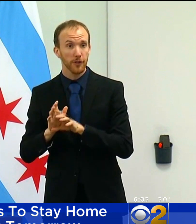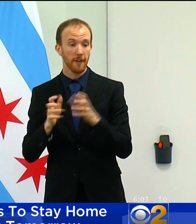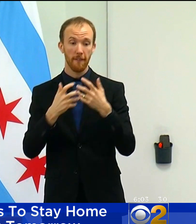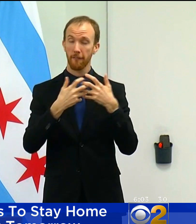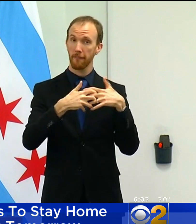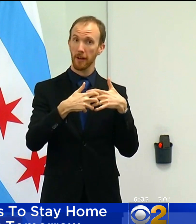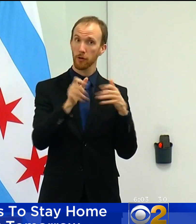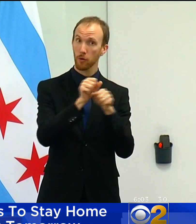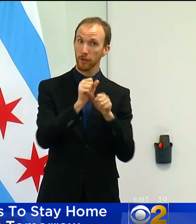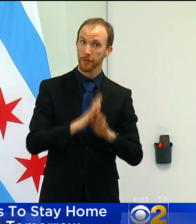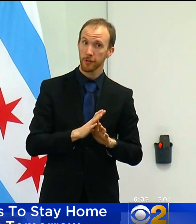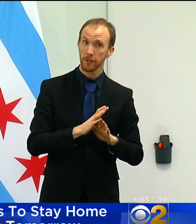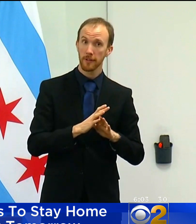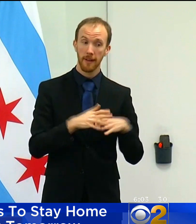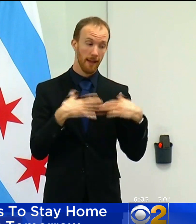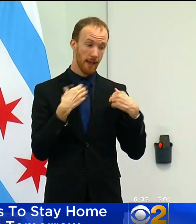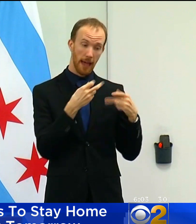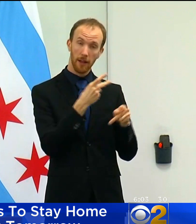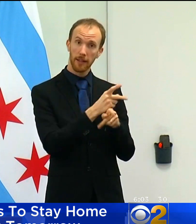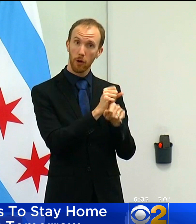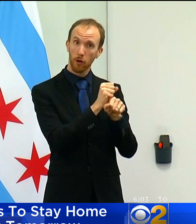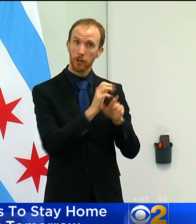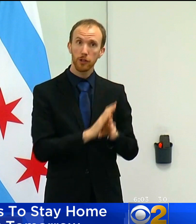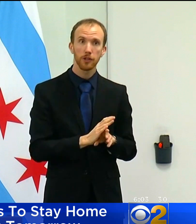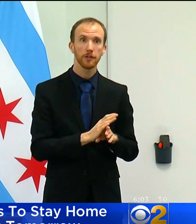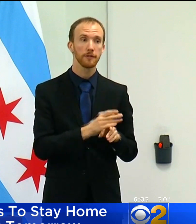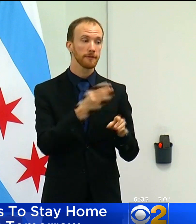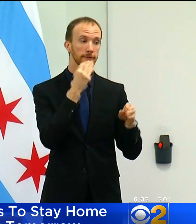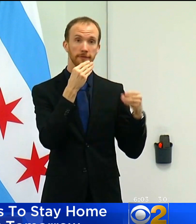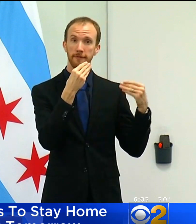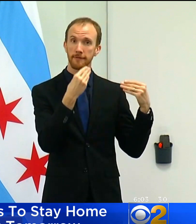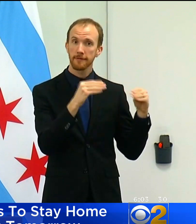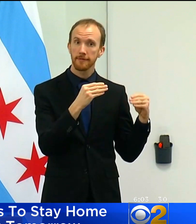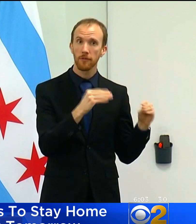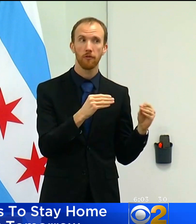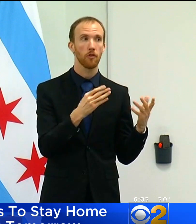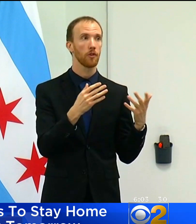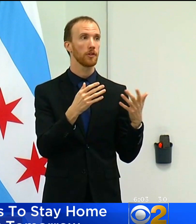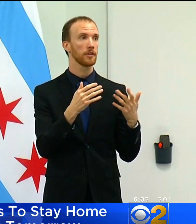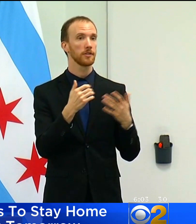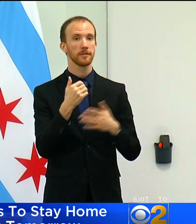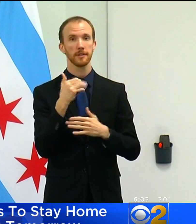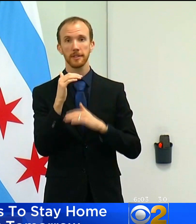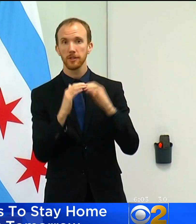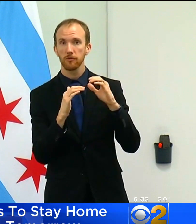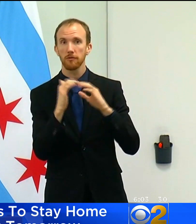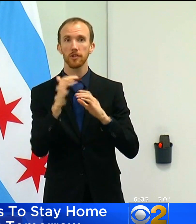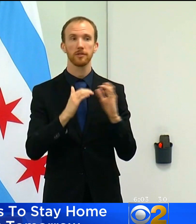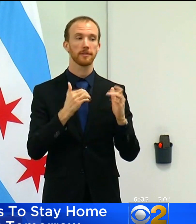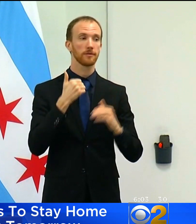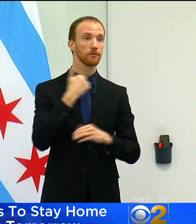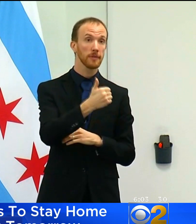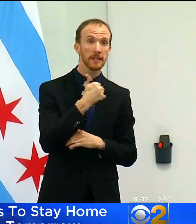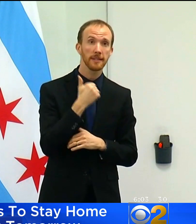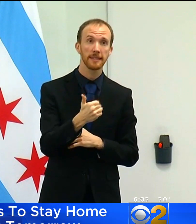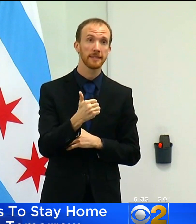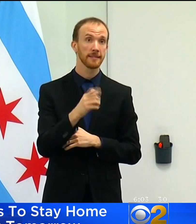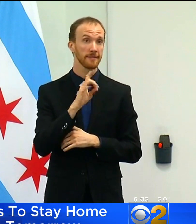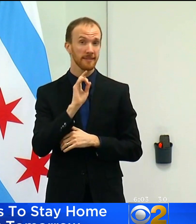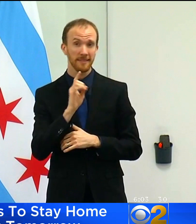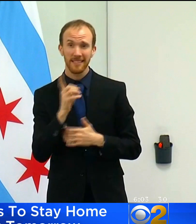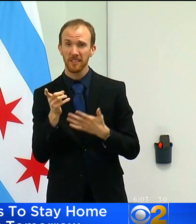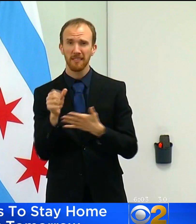workers, the healthcare workers, the the grocery store and construction, the grocery transit and sanitation and other workers